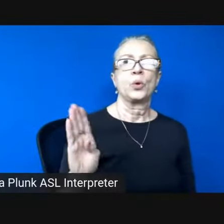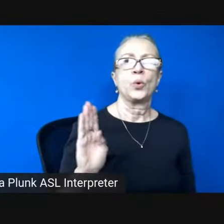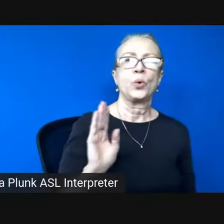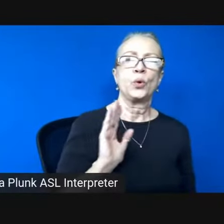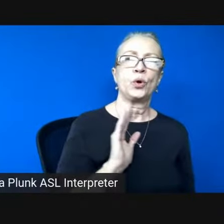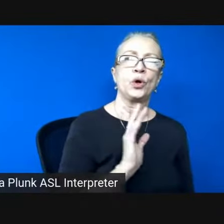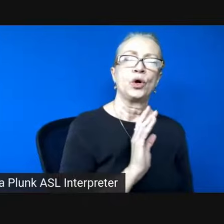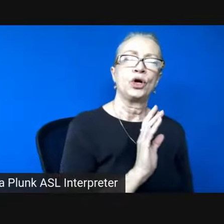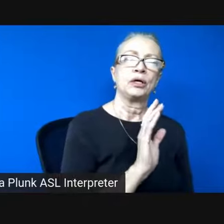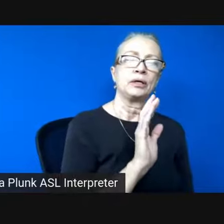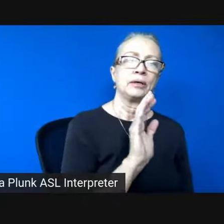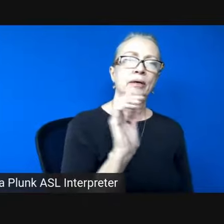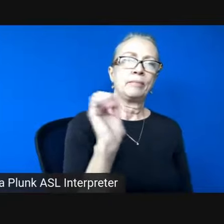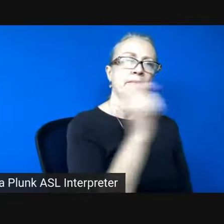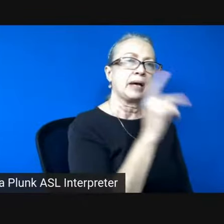Back home.